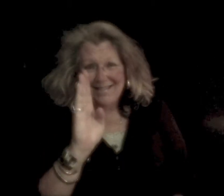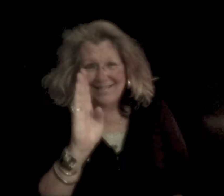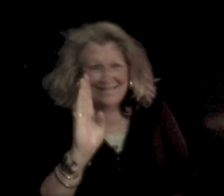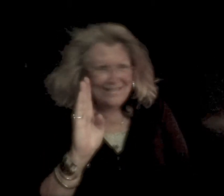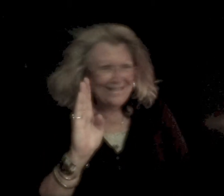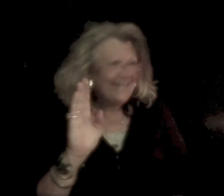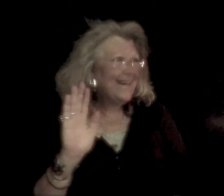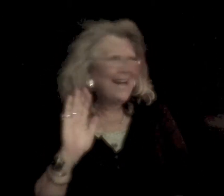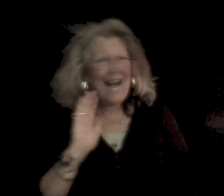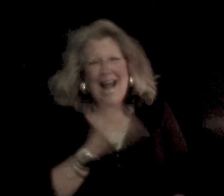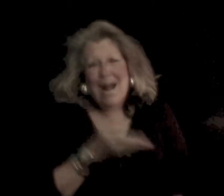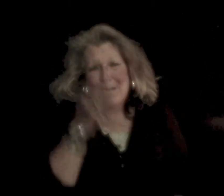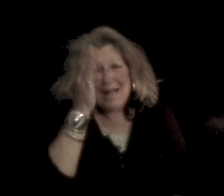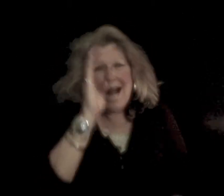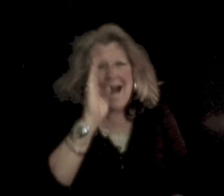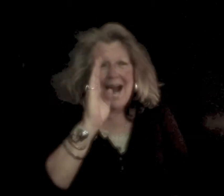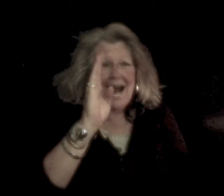Our God